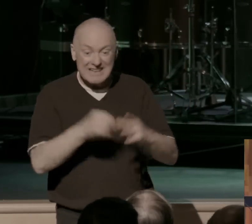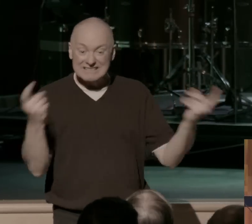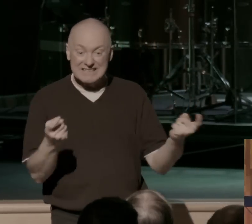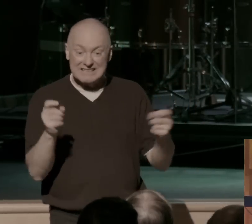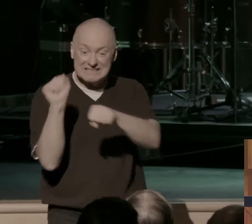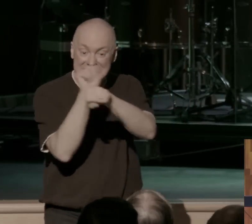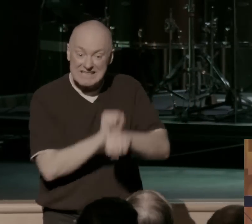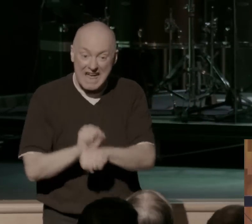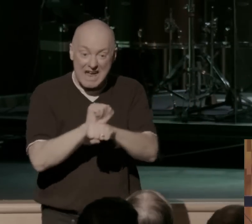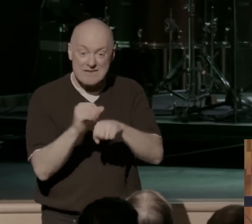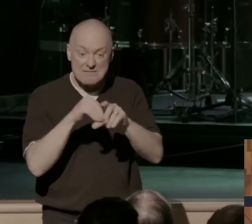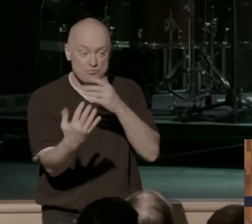We're in prison.